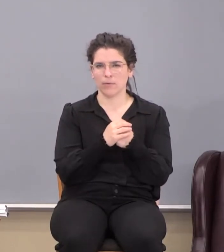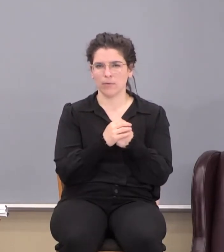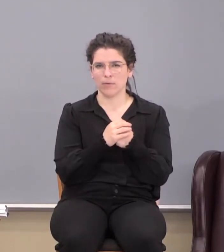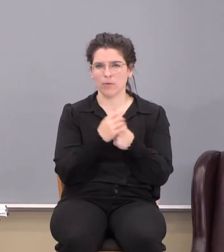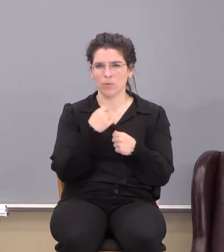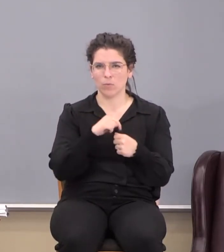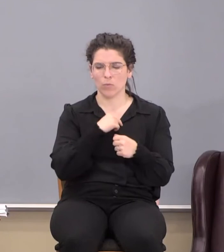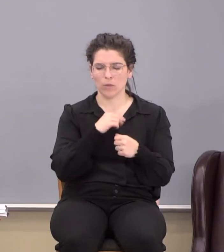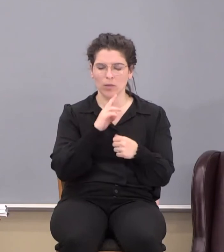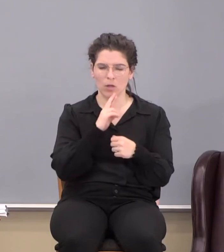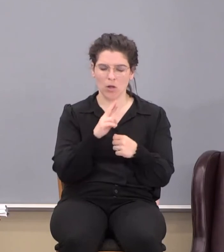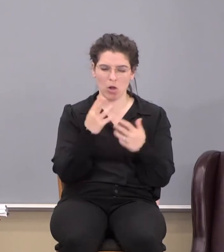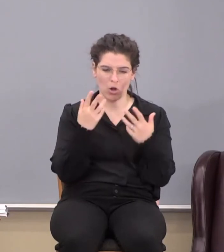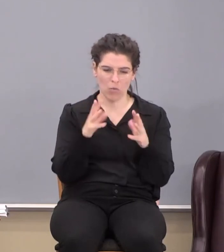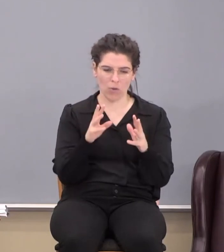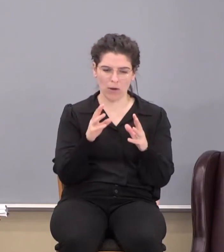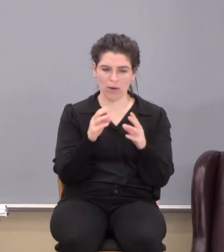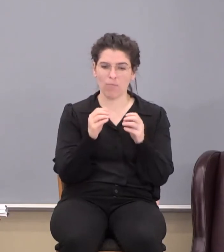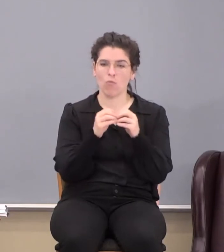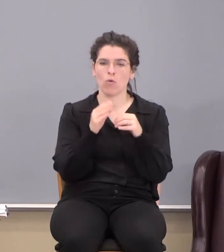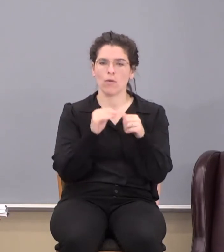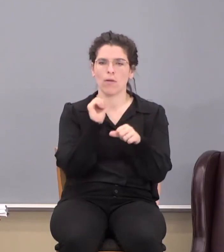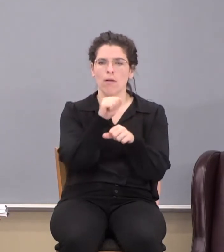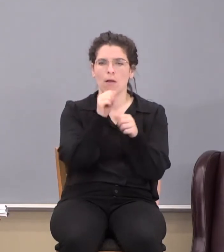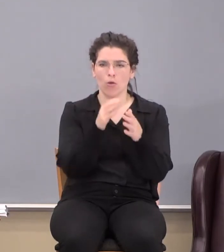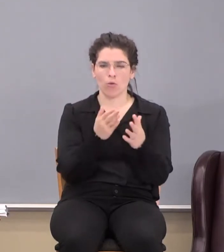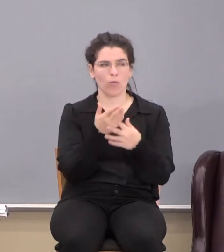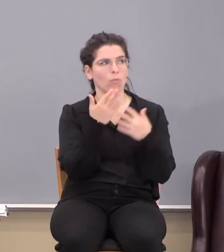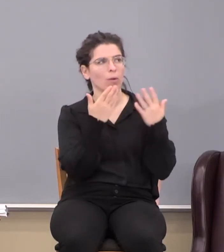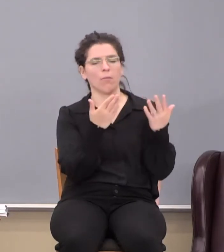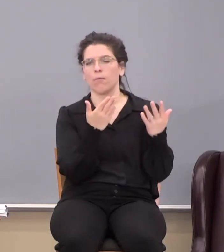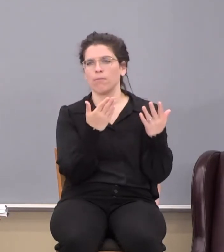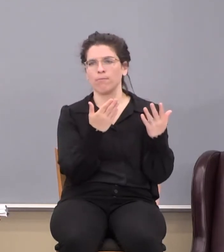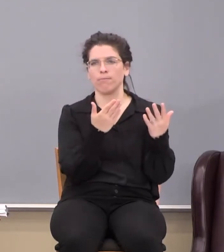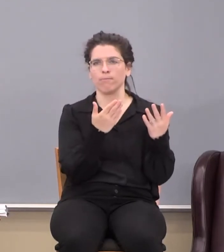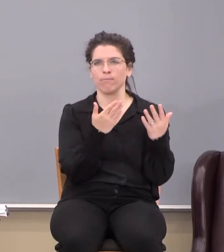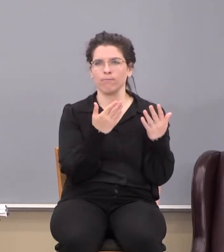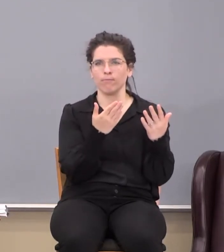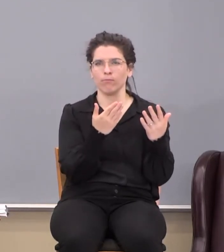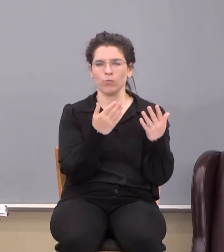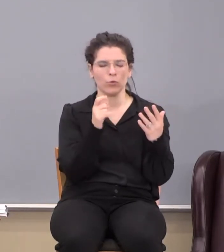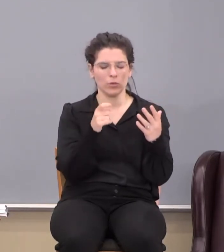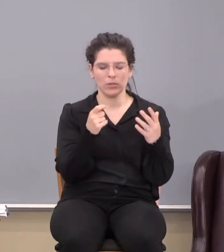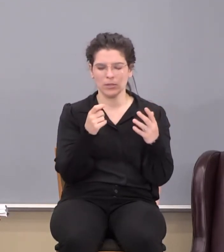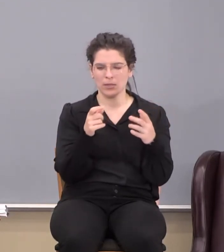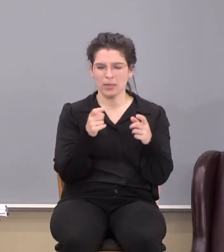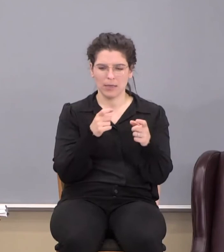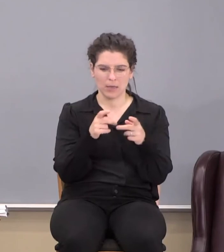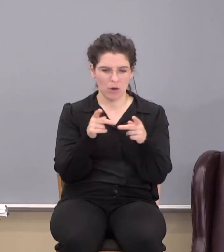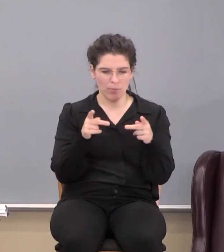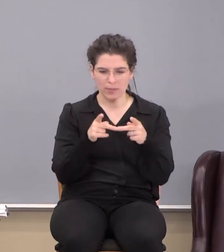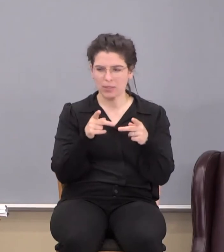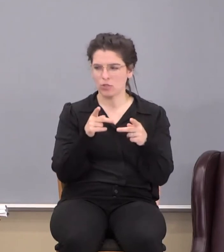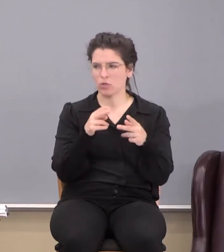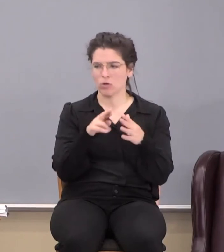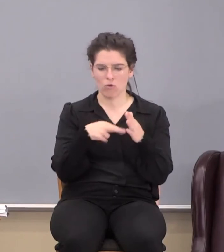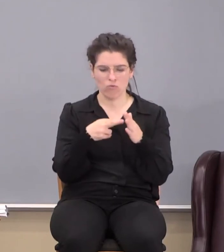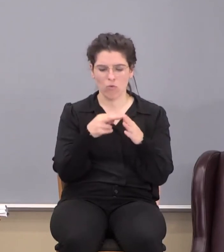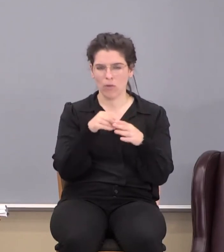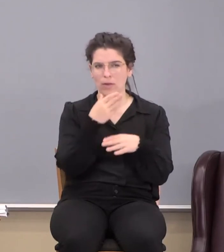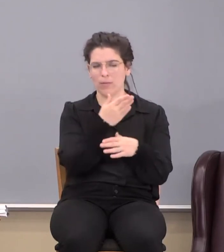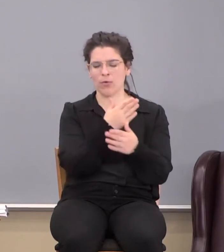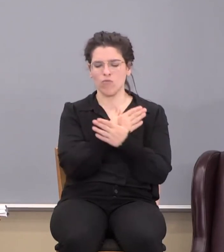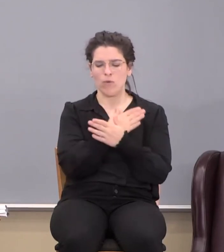We are already more than conquerors through him. We've got to take our position in him. Just rest in our position.